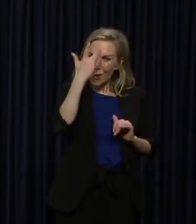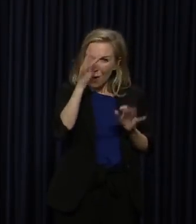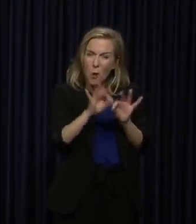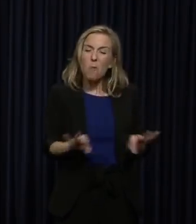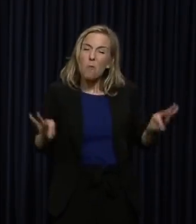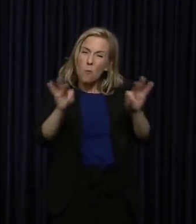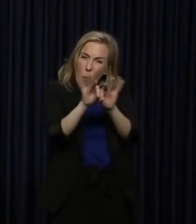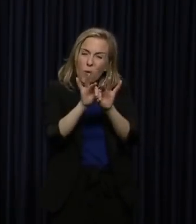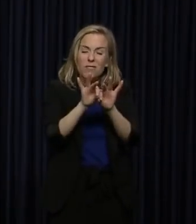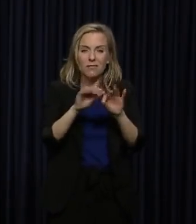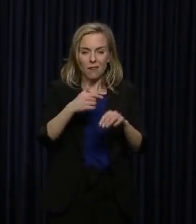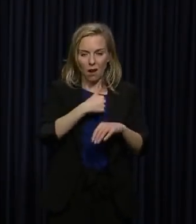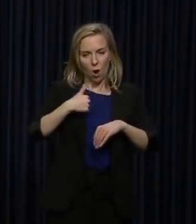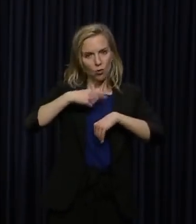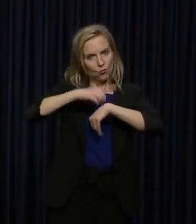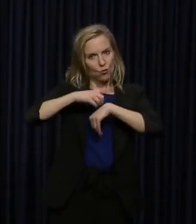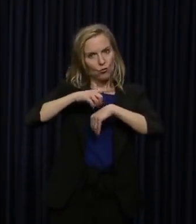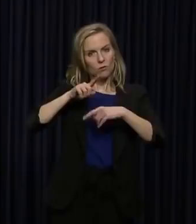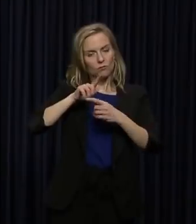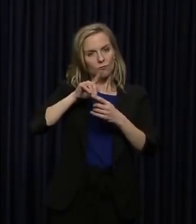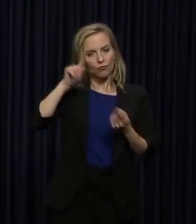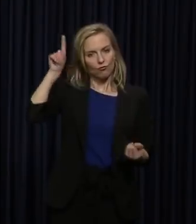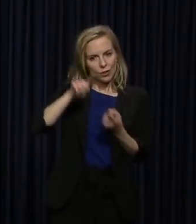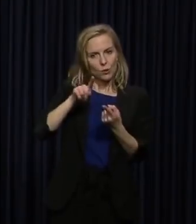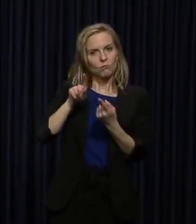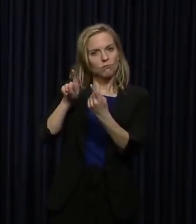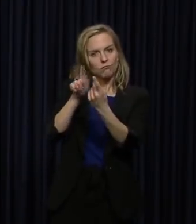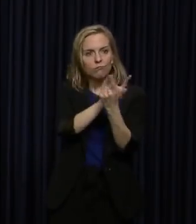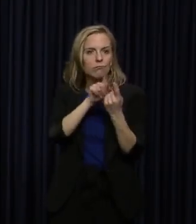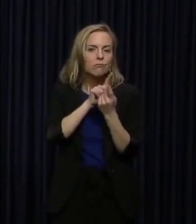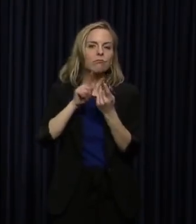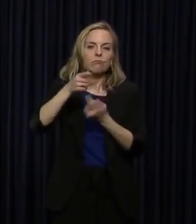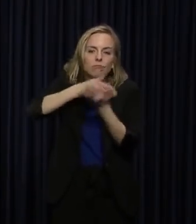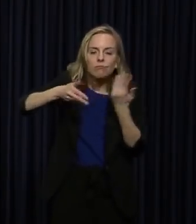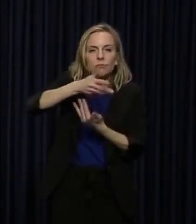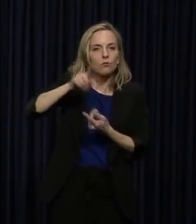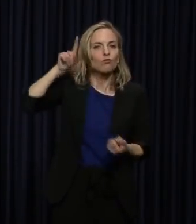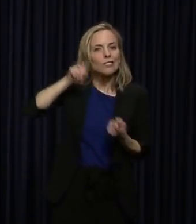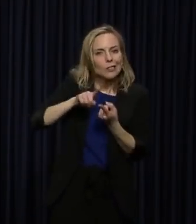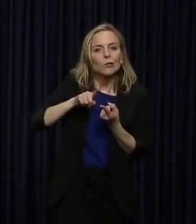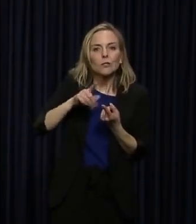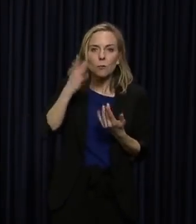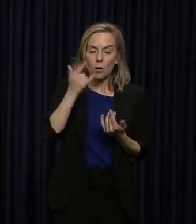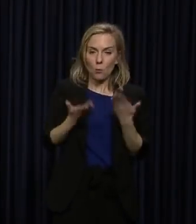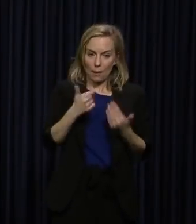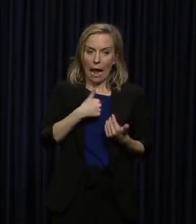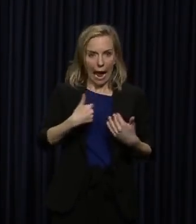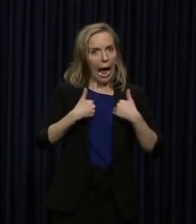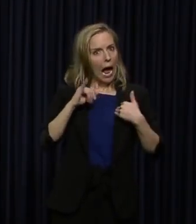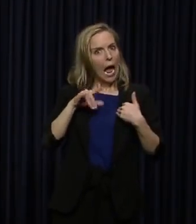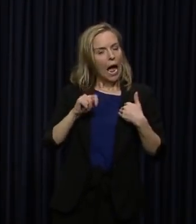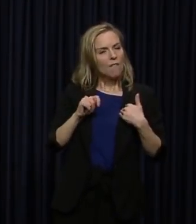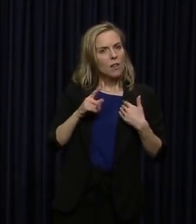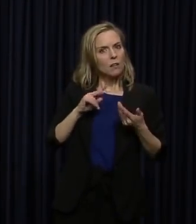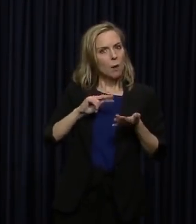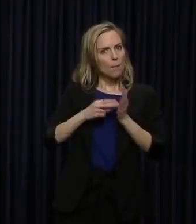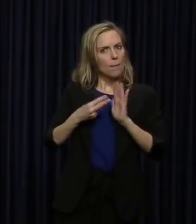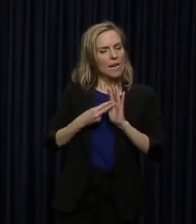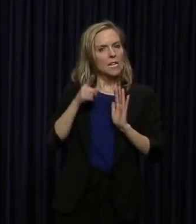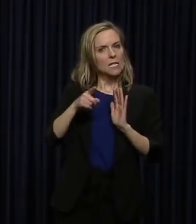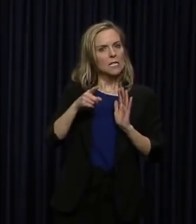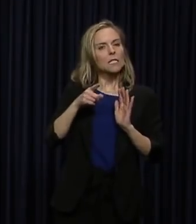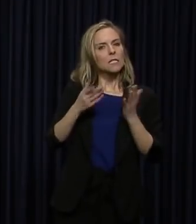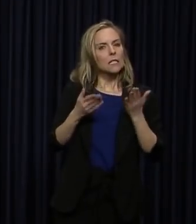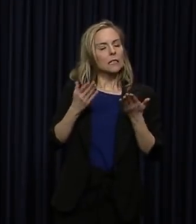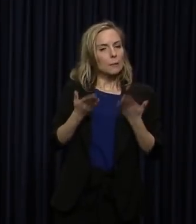reduce our contacts, that you might have this coronavirus and not even know it. So your patriotic duty is to make sure you're